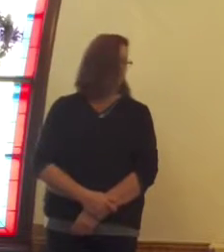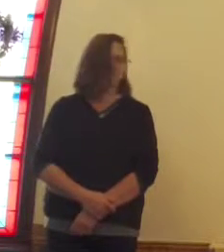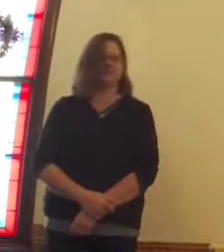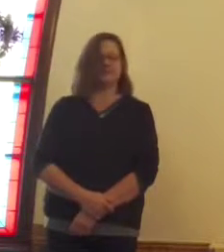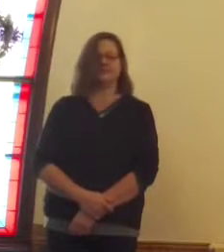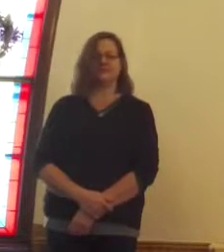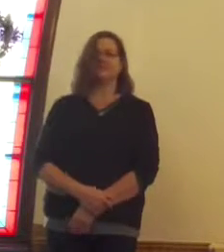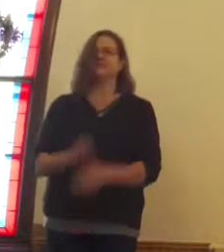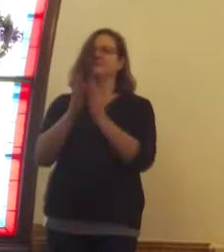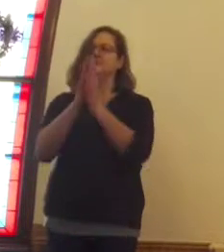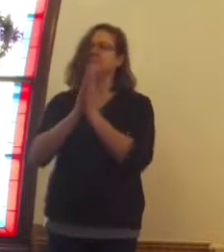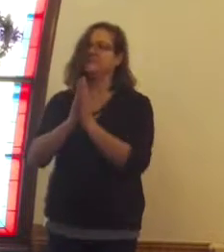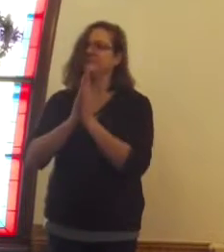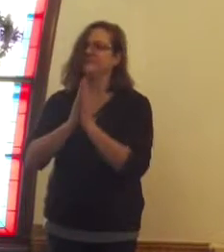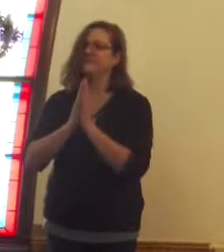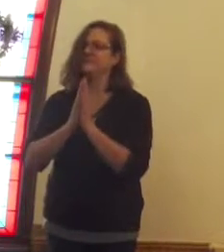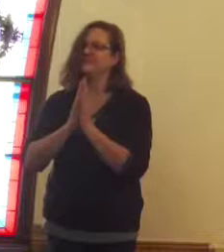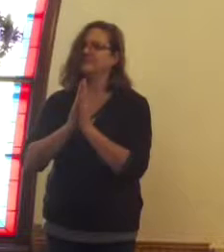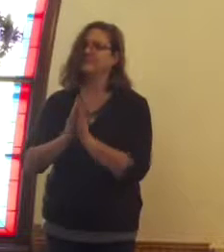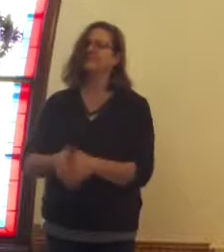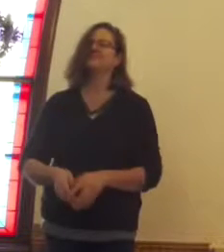You come to prayer with me this morning.